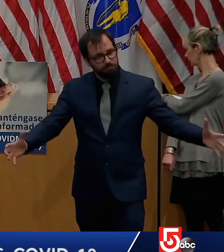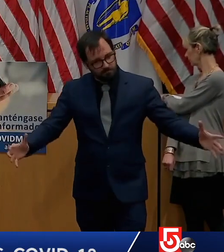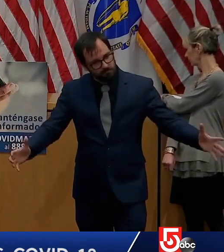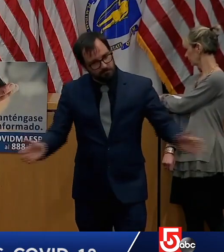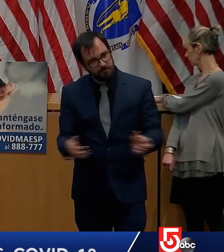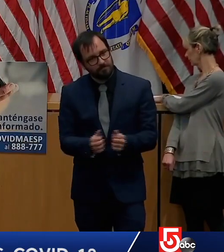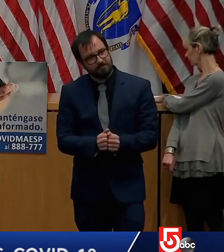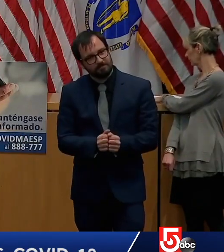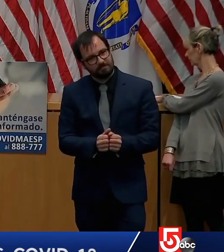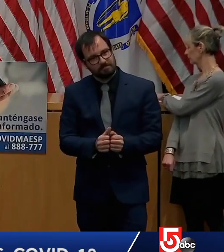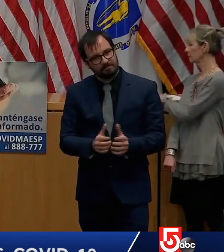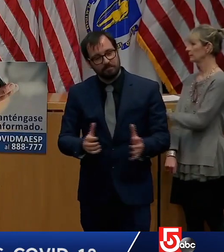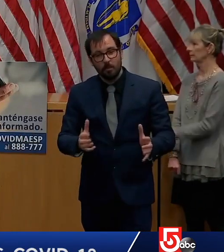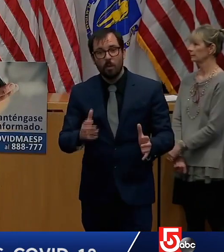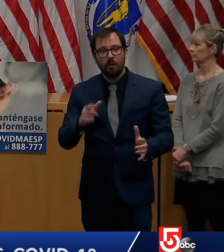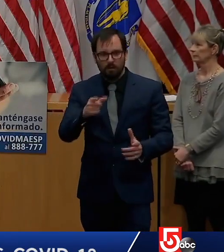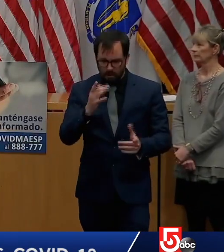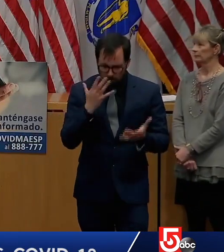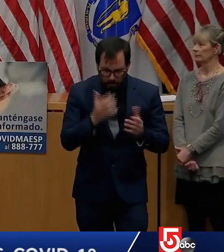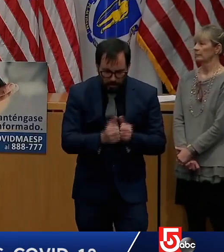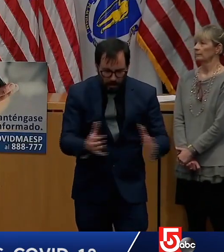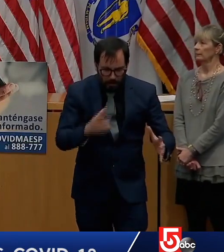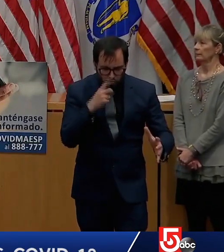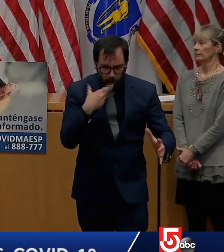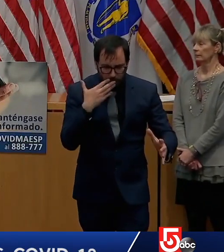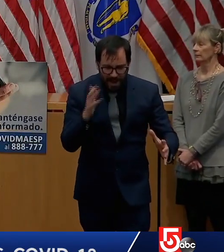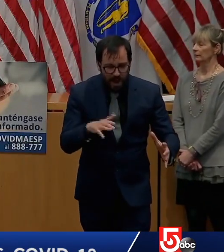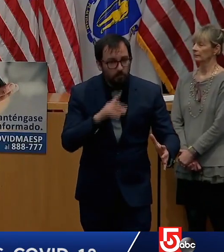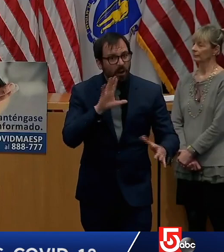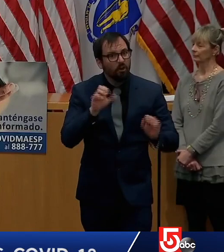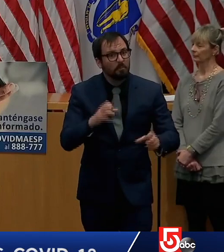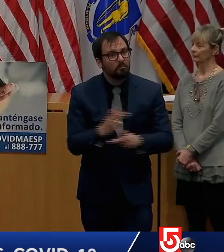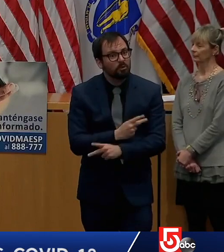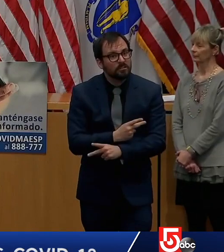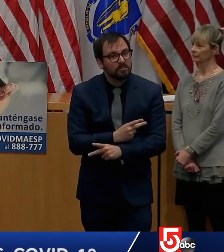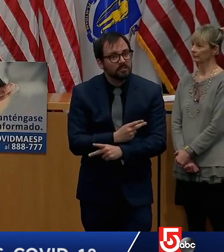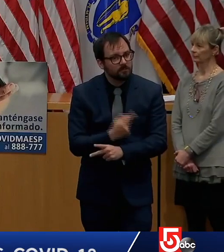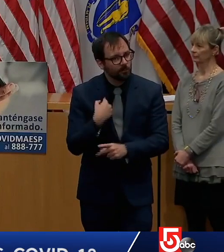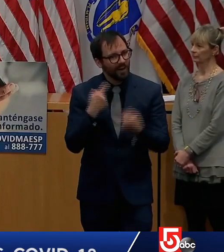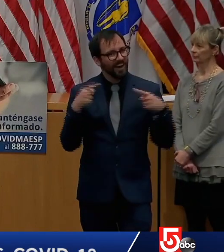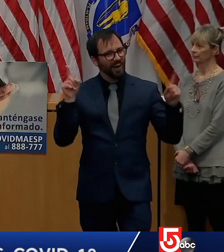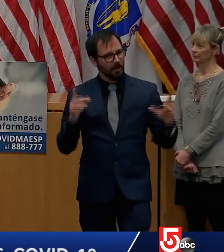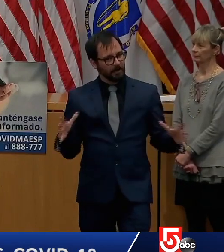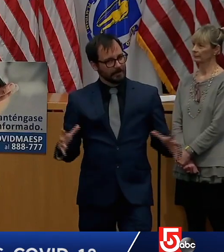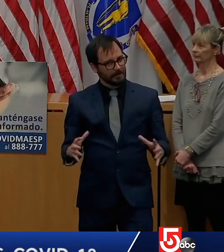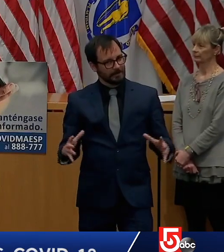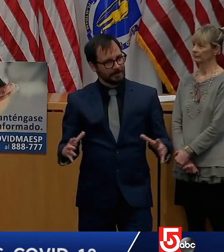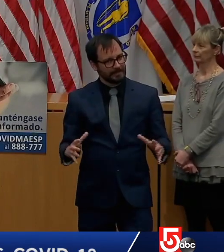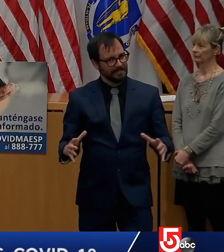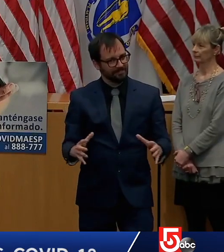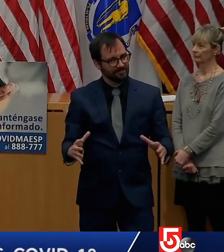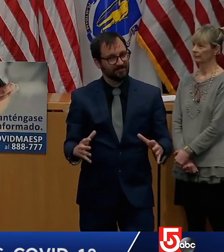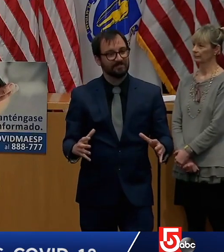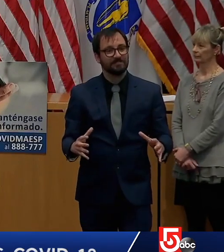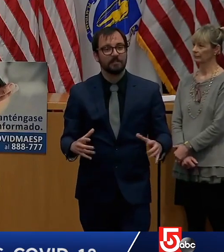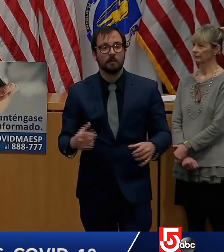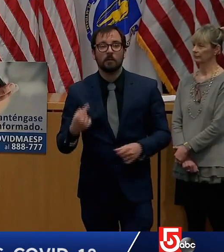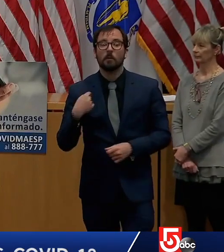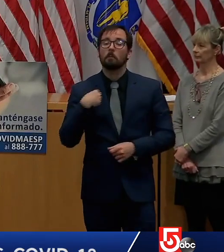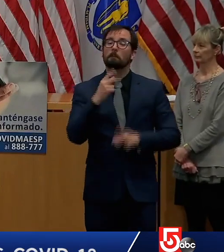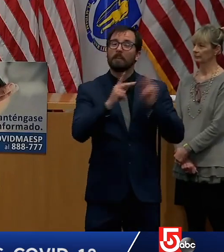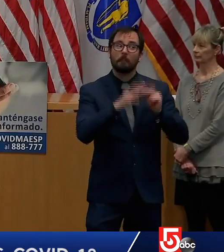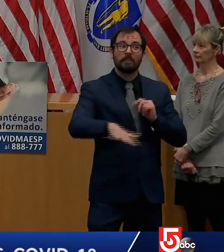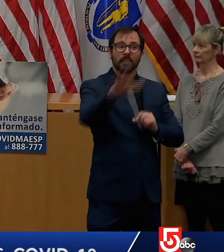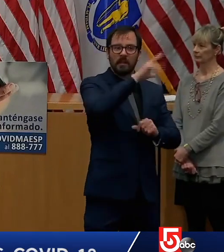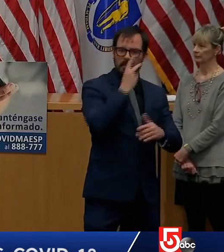that. It's nowhere near as bad as a lot of people said it was going to be at the beginning when it came to Massachusetts. So I do take some hope from that.